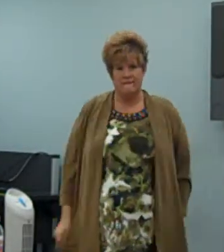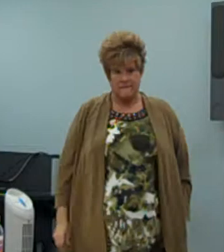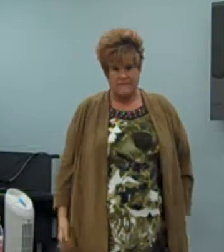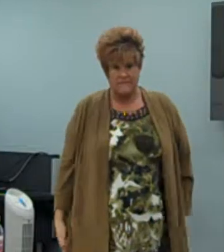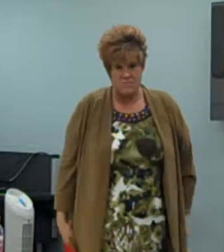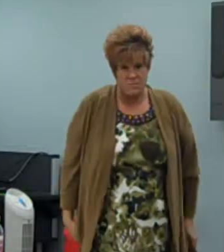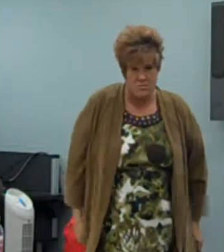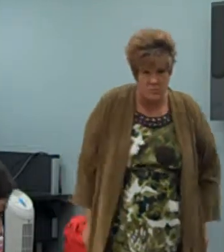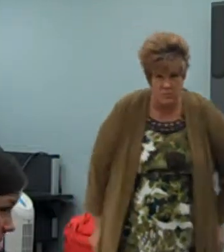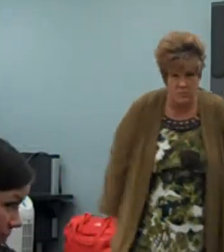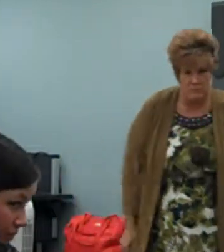Question over here.